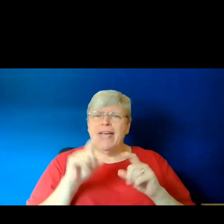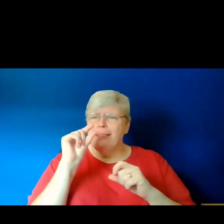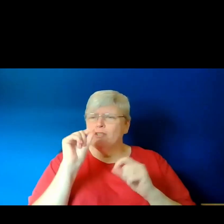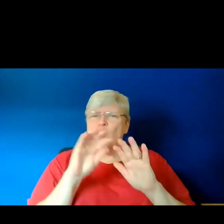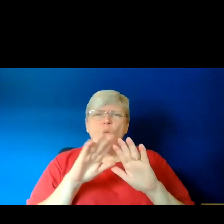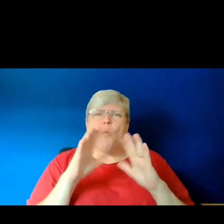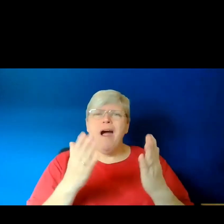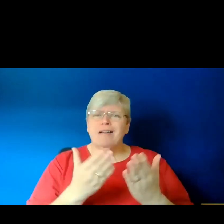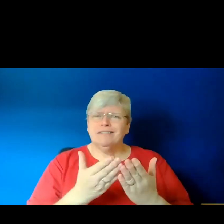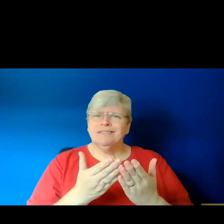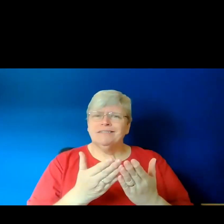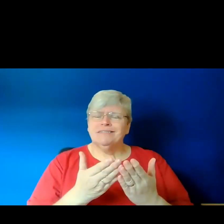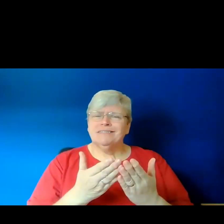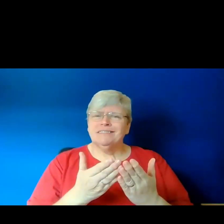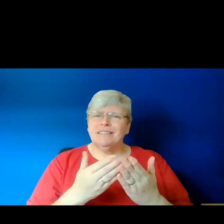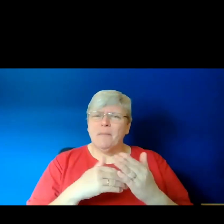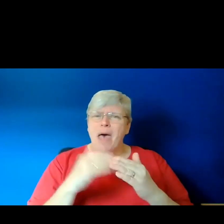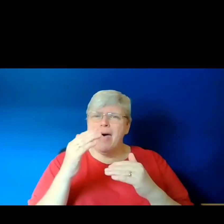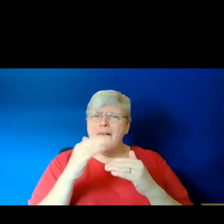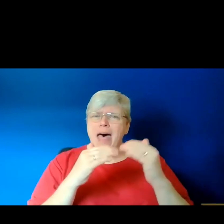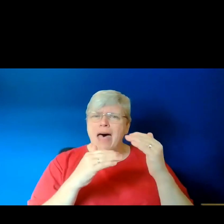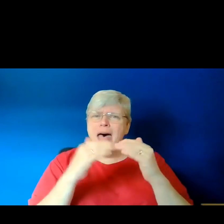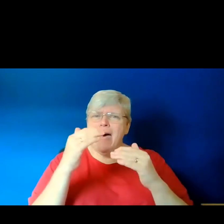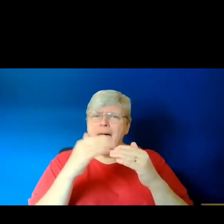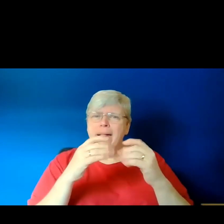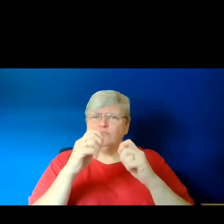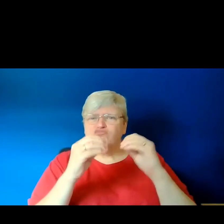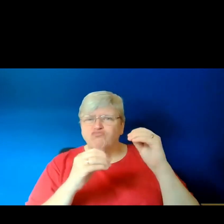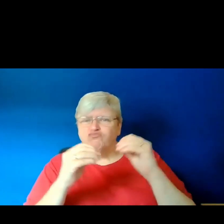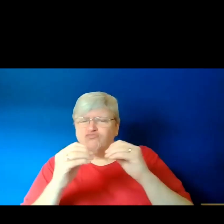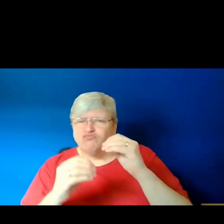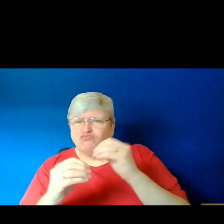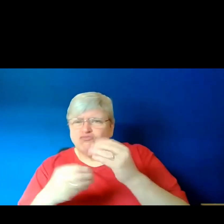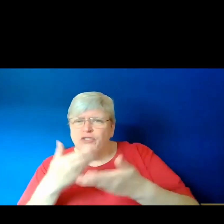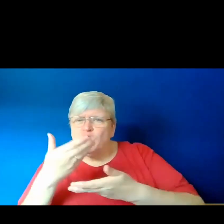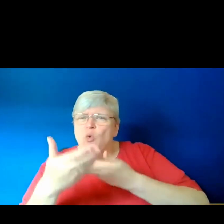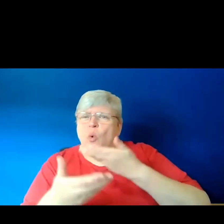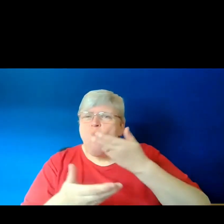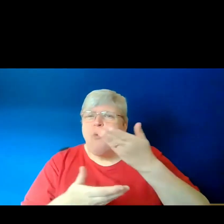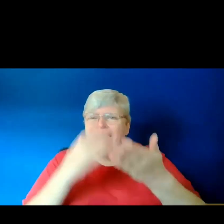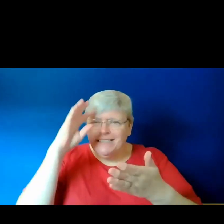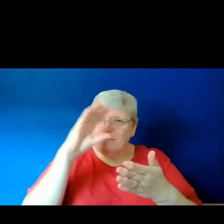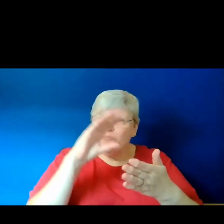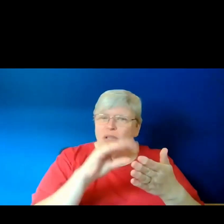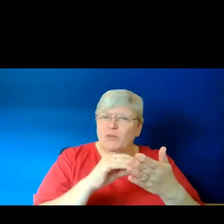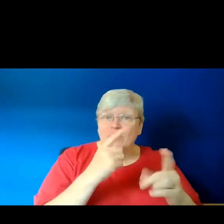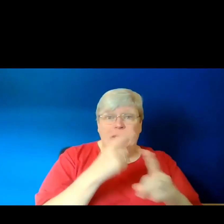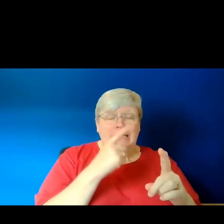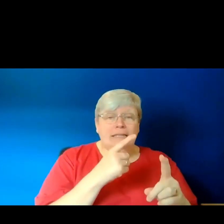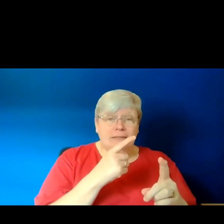vessels in which we build and deconstruct stories and experiences very quickly